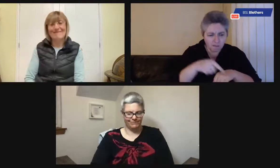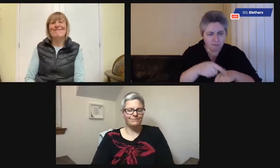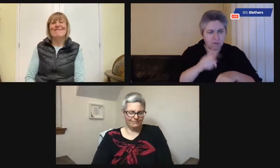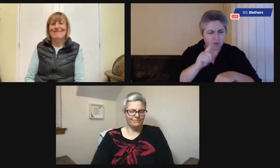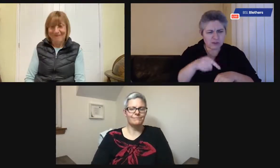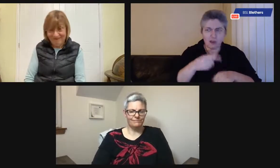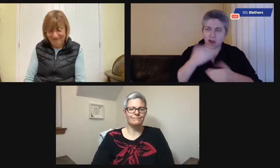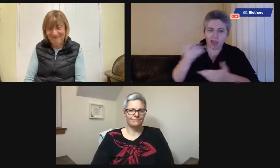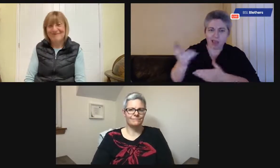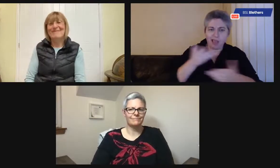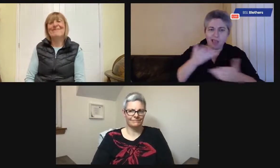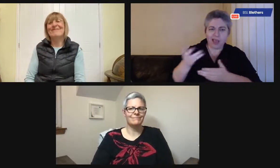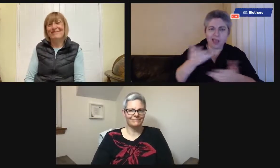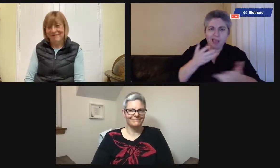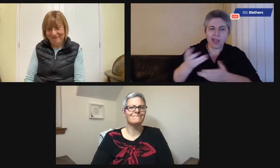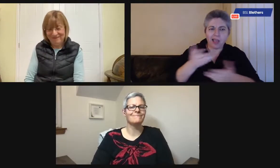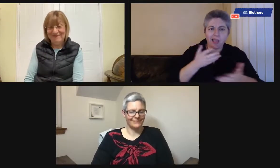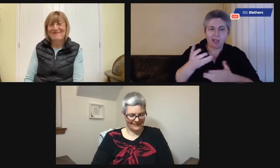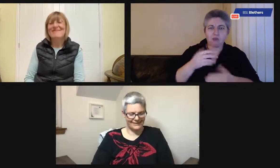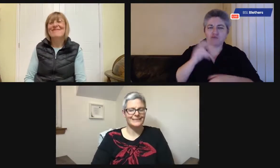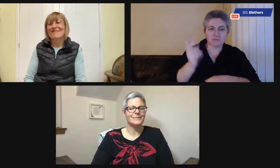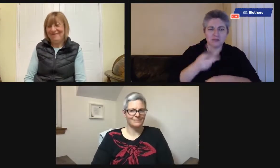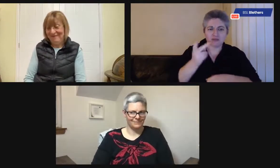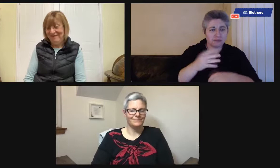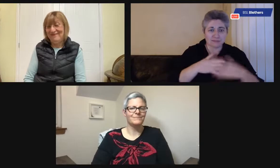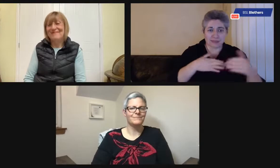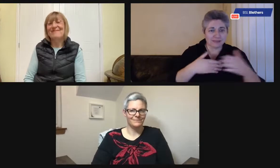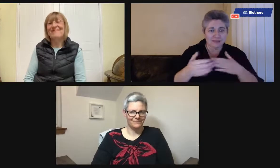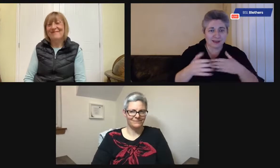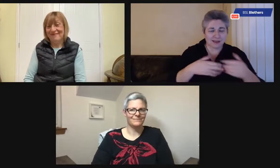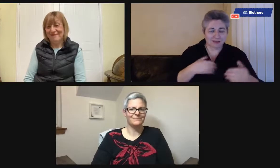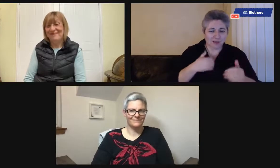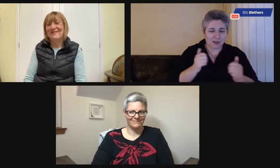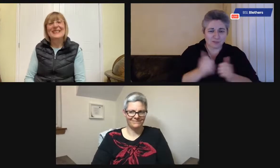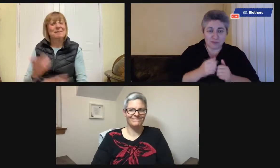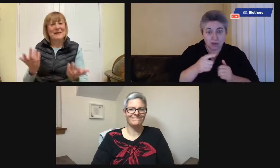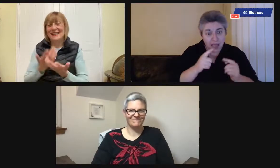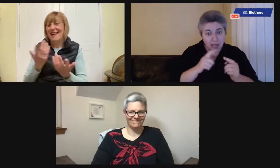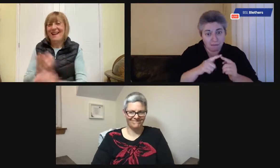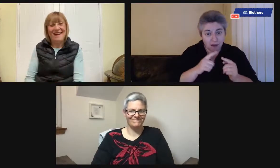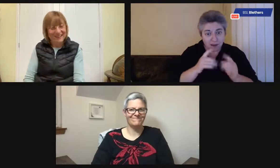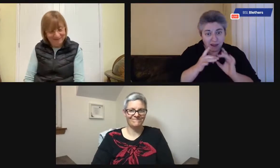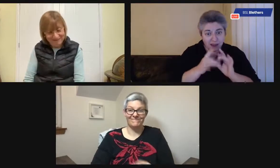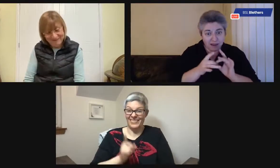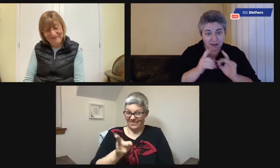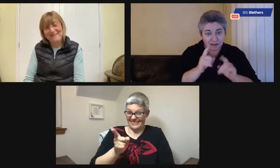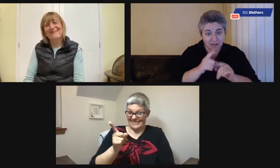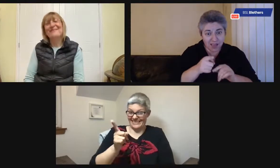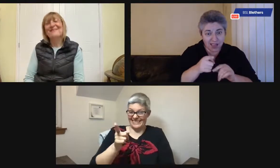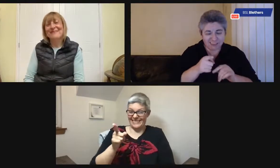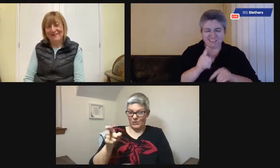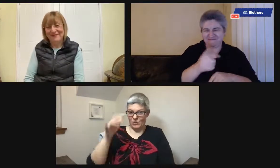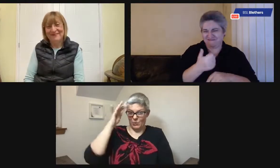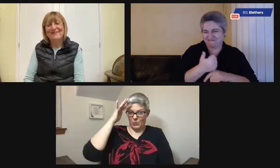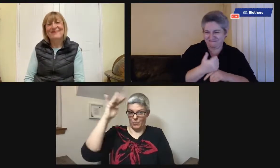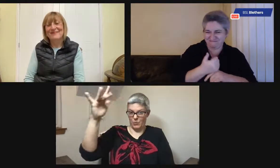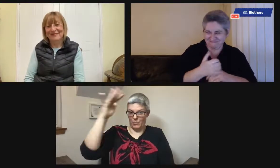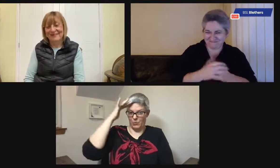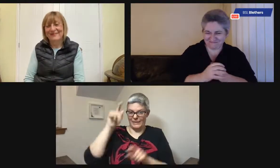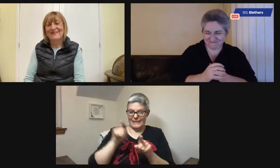conversation starter, can't it? Who's this? You can talk about them. It doesn't matter if you're repeating stories. Yeah. You can just talk about